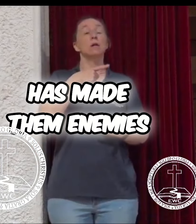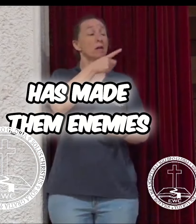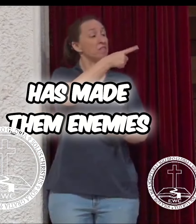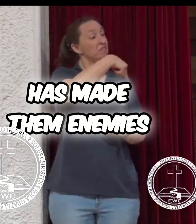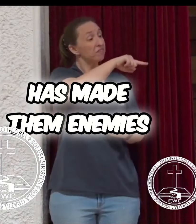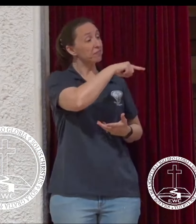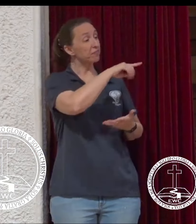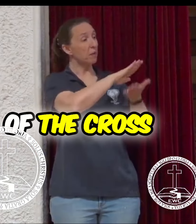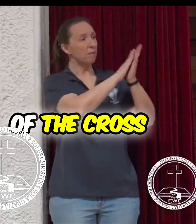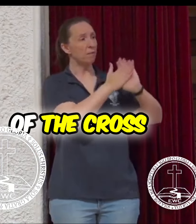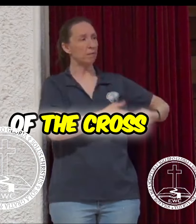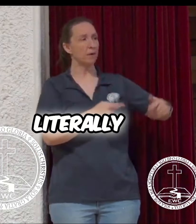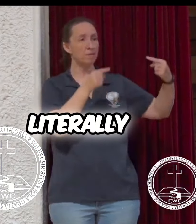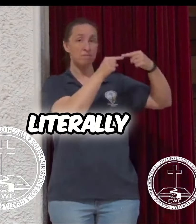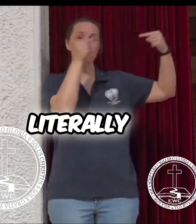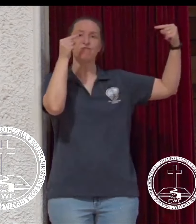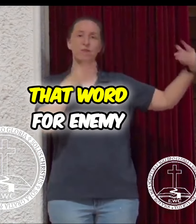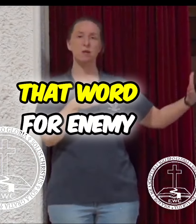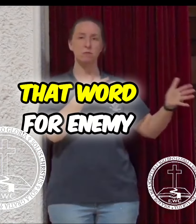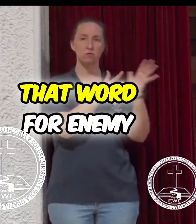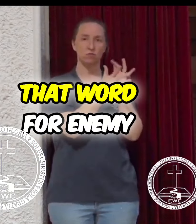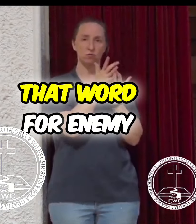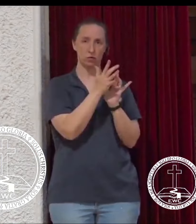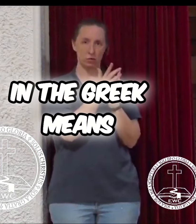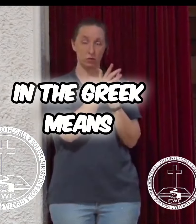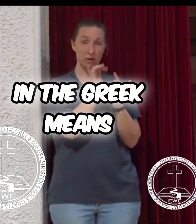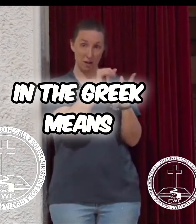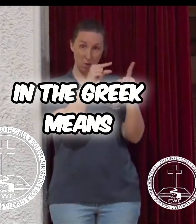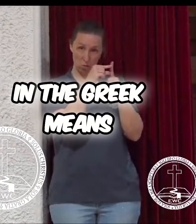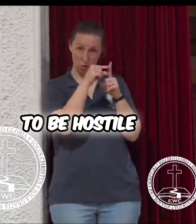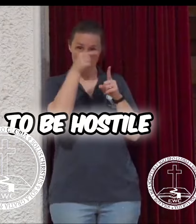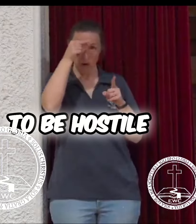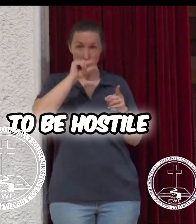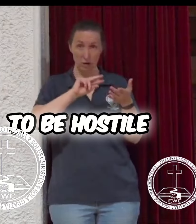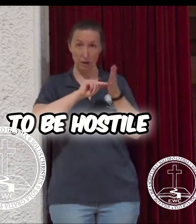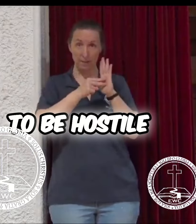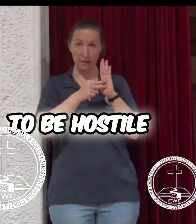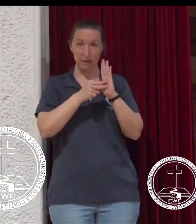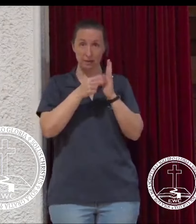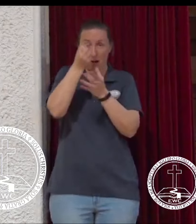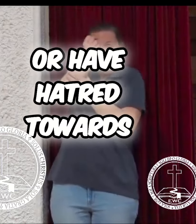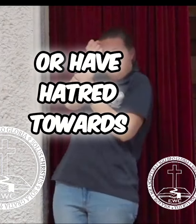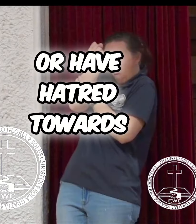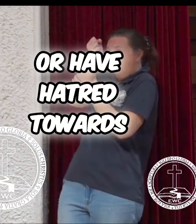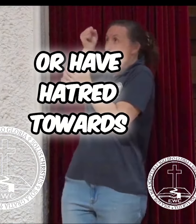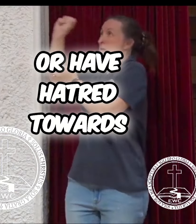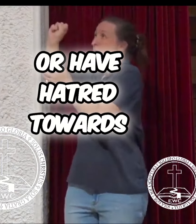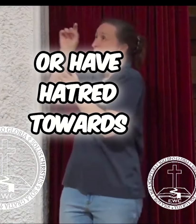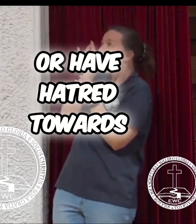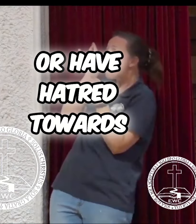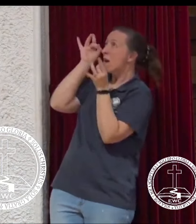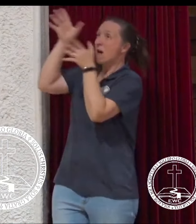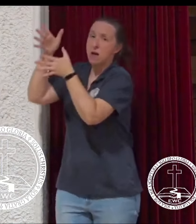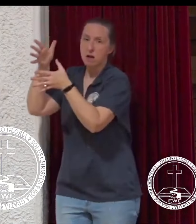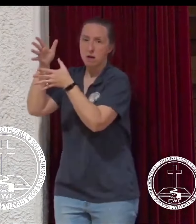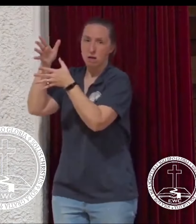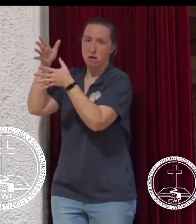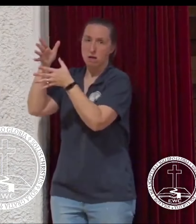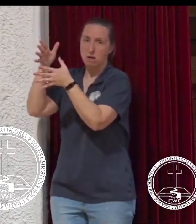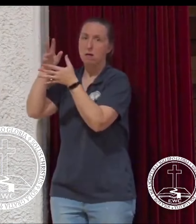enemies of the cross. Literally, that word for enemy in the Greek means to be hostile or have hatred towards.